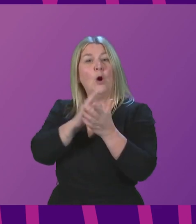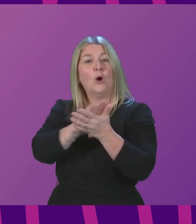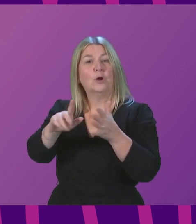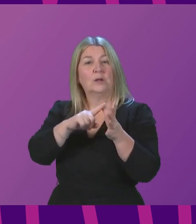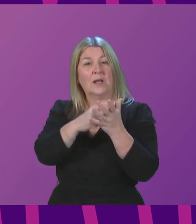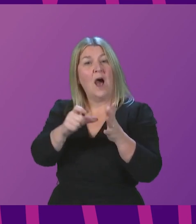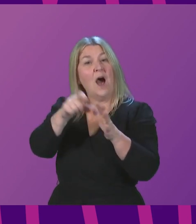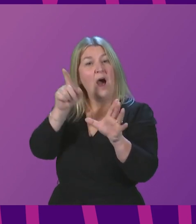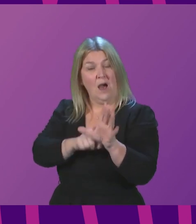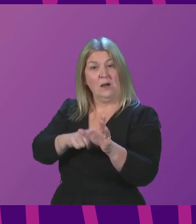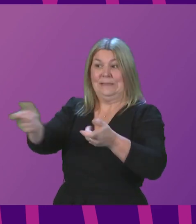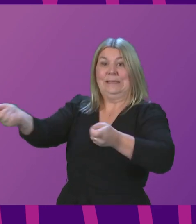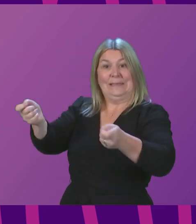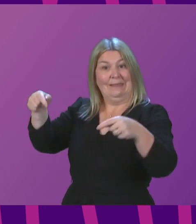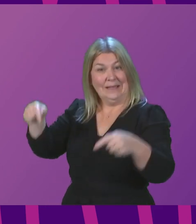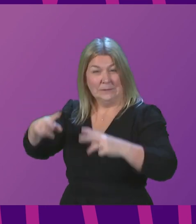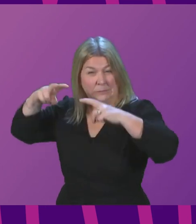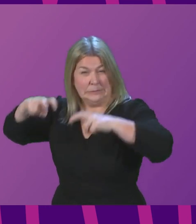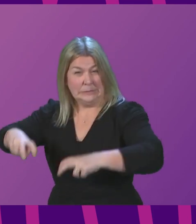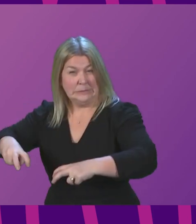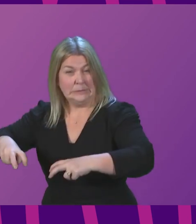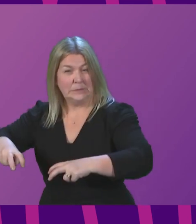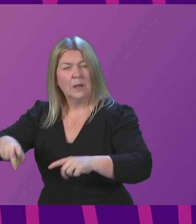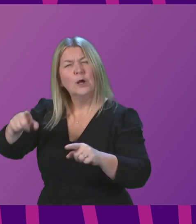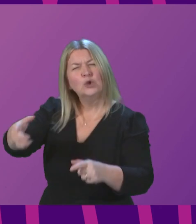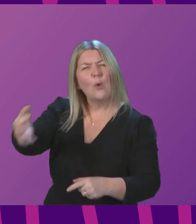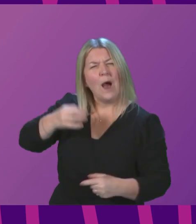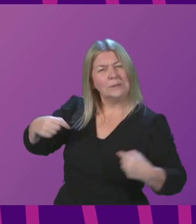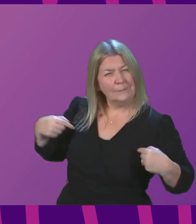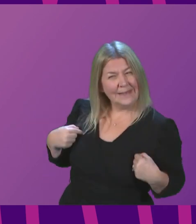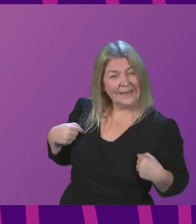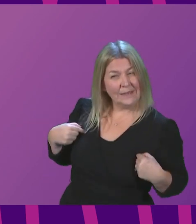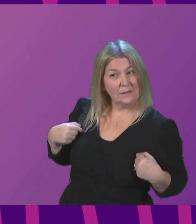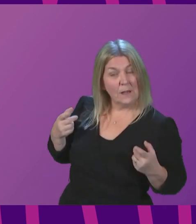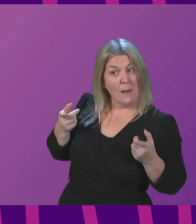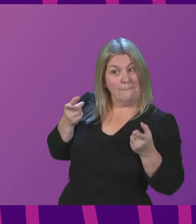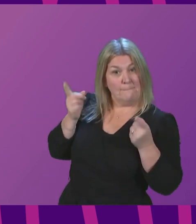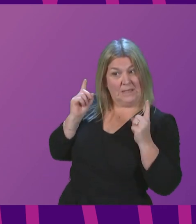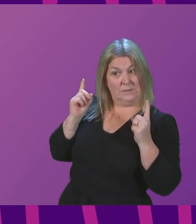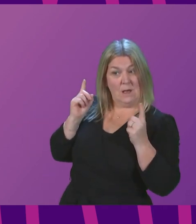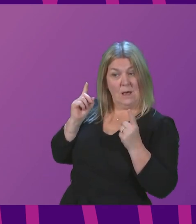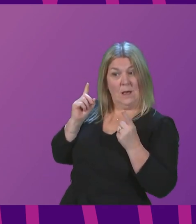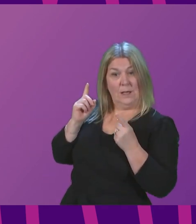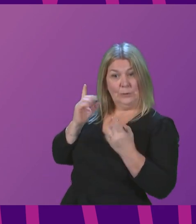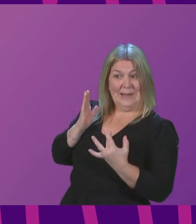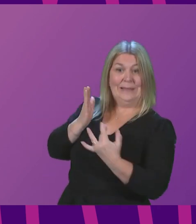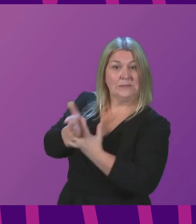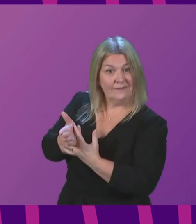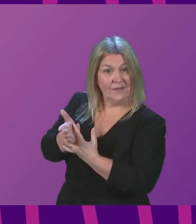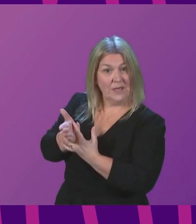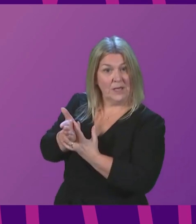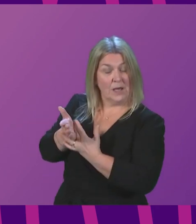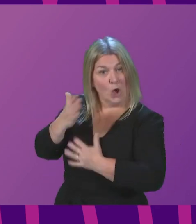sure if the member is genuinely asking me as a minister to interfere in the conduct of an independent statutory